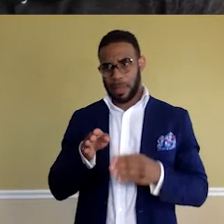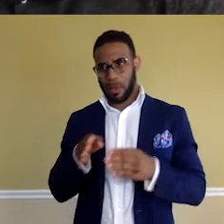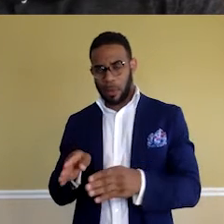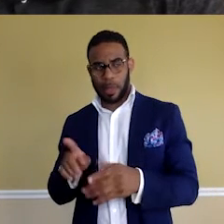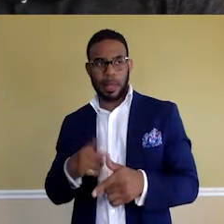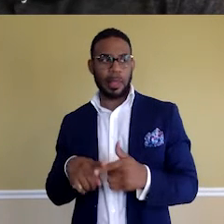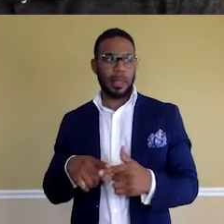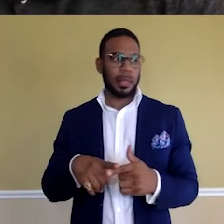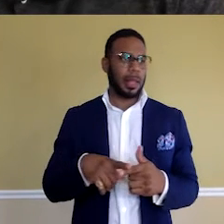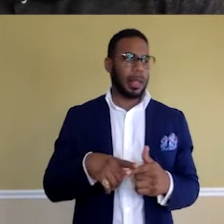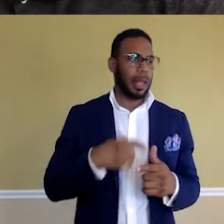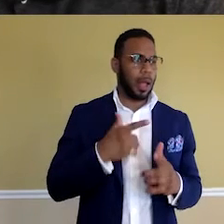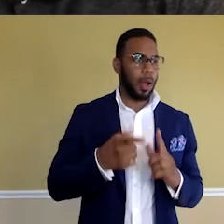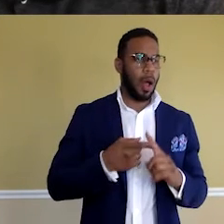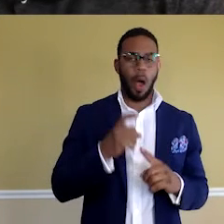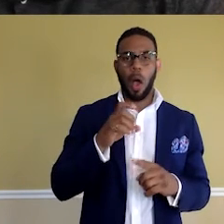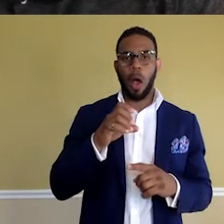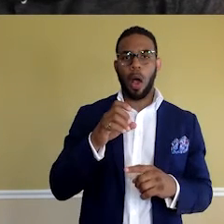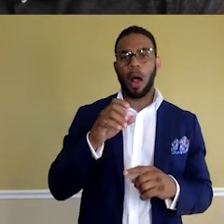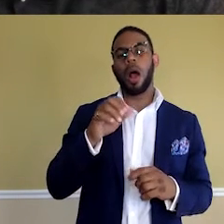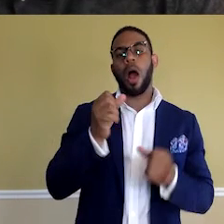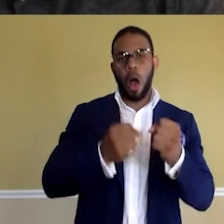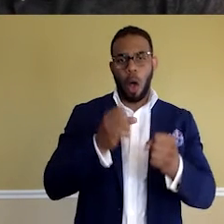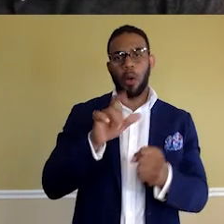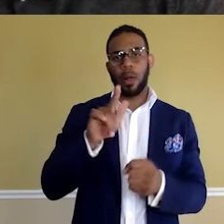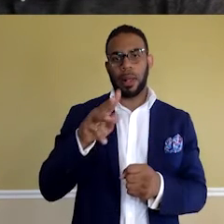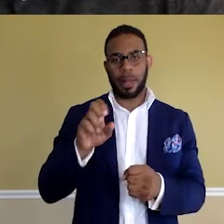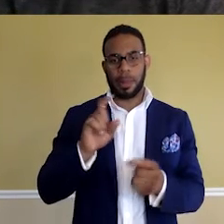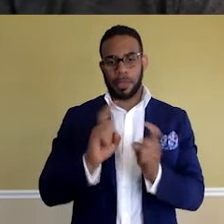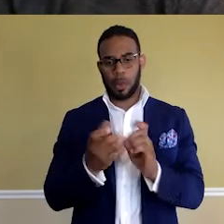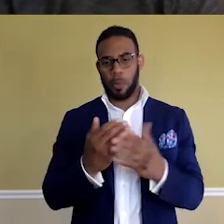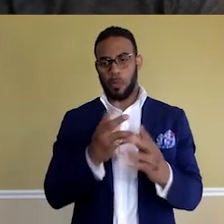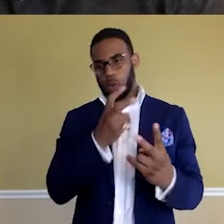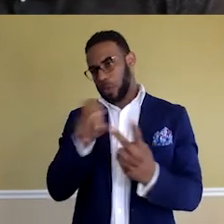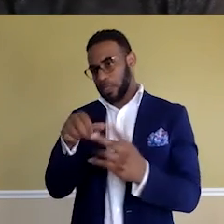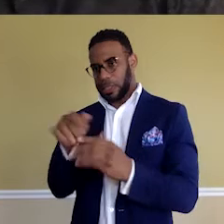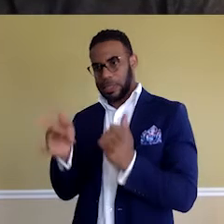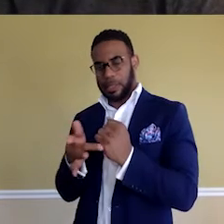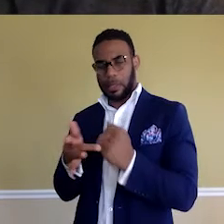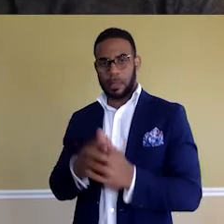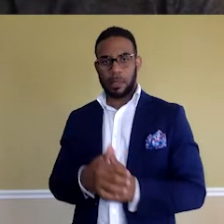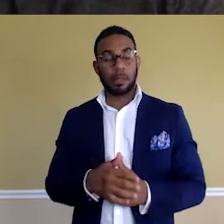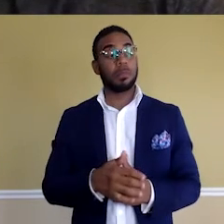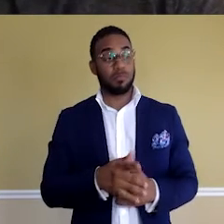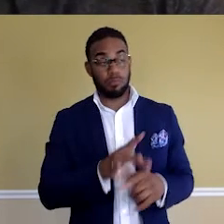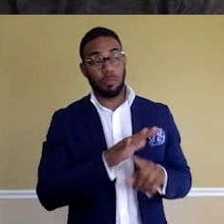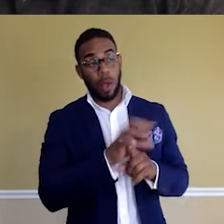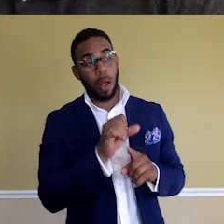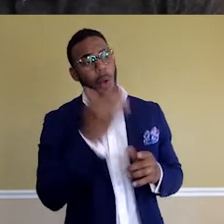then I was an auto claims adjuster right before transitioning into tech. That's awesome. So, why tech?